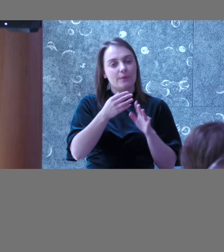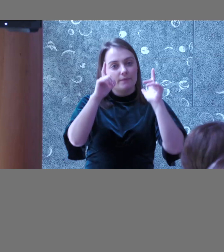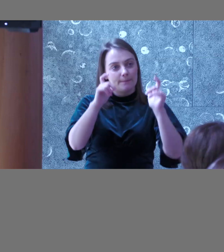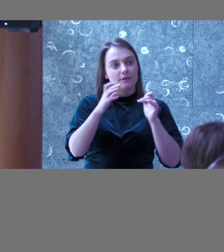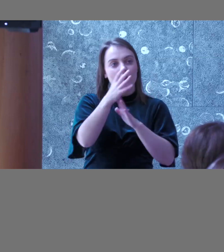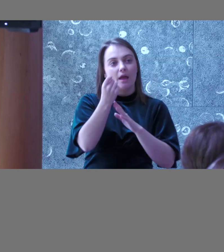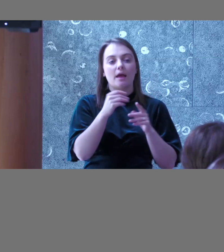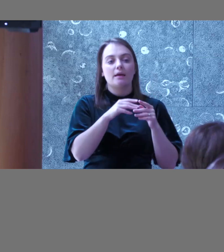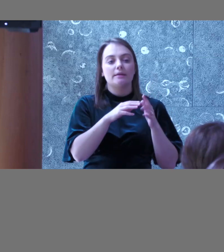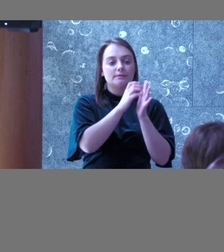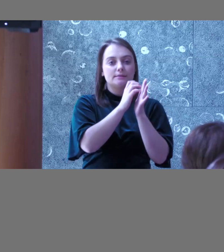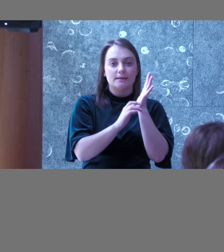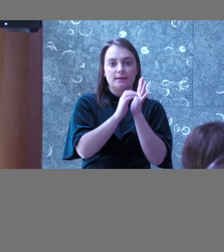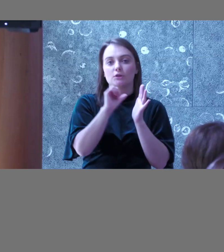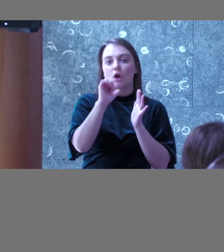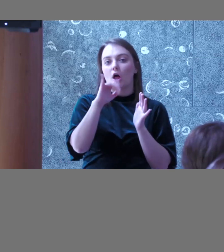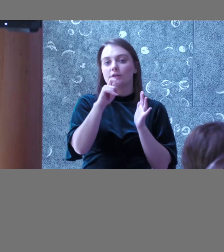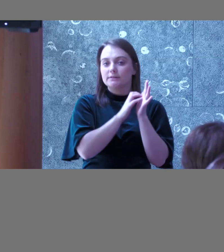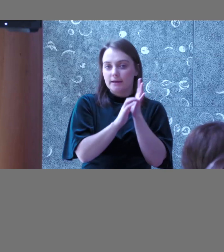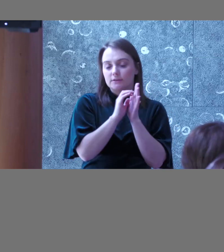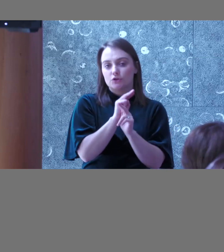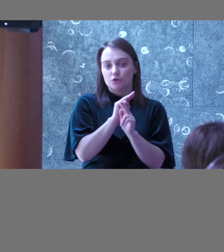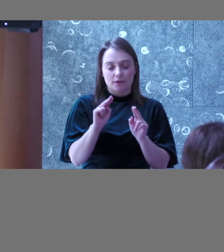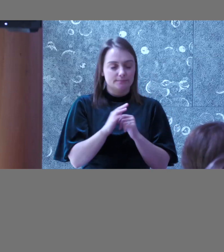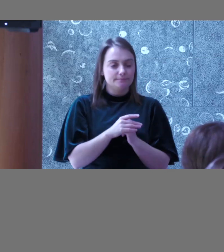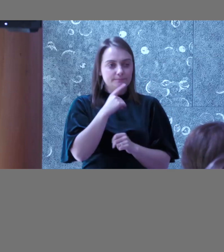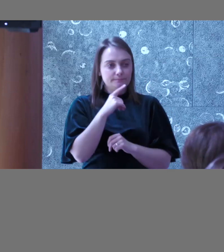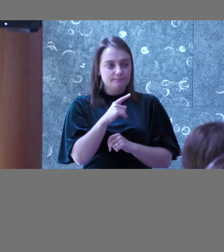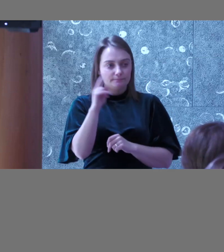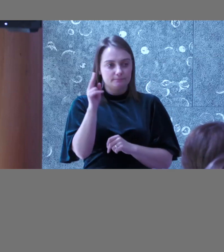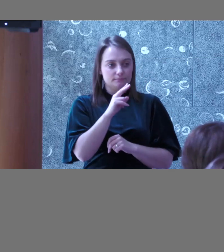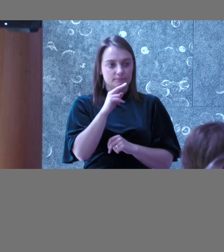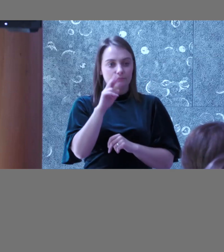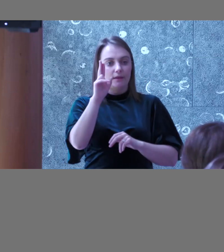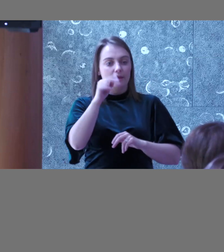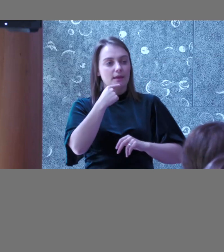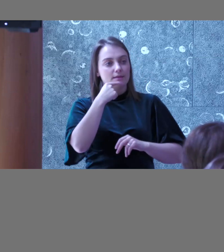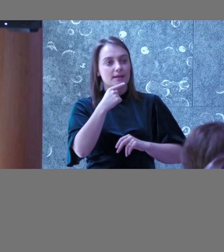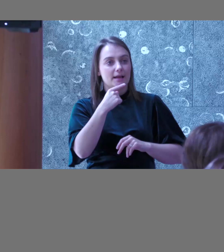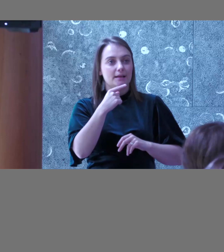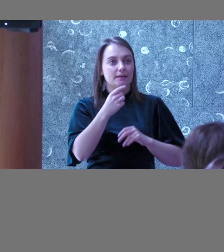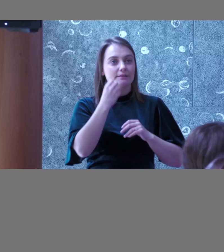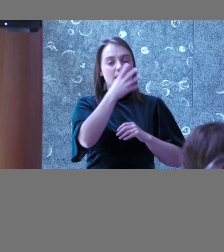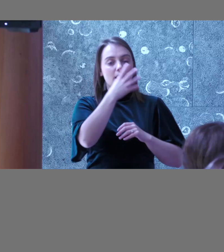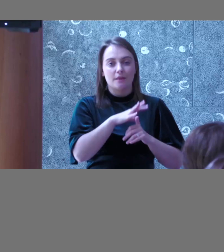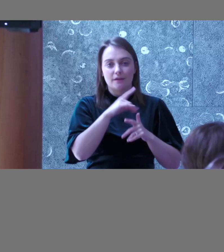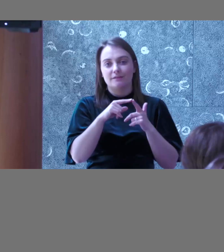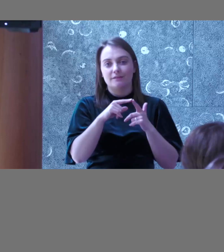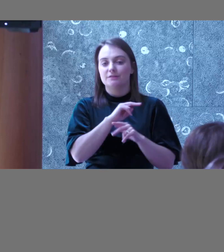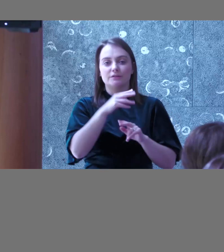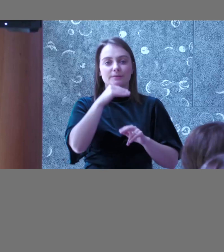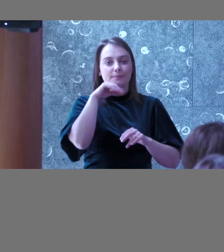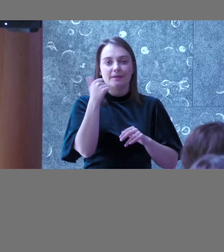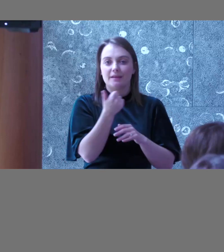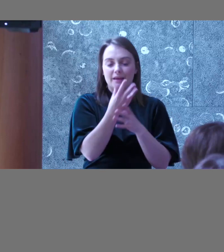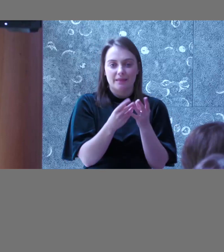has alternative text or not, but it can't tell you that it's decorative, that it doesn't mean anything, or is that